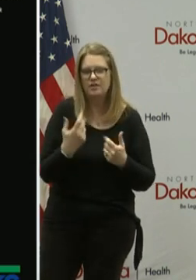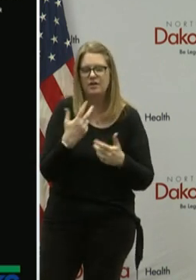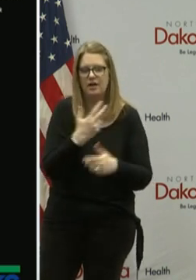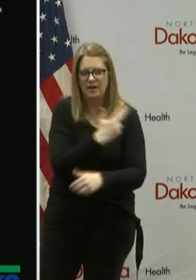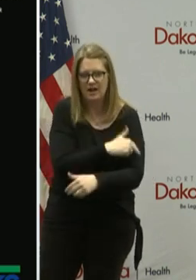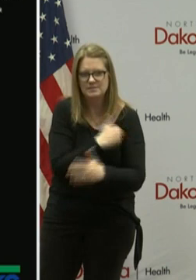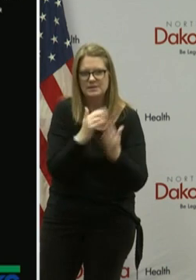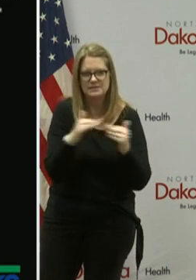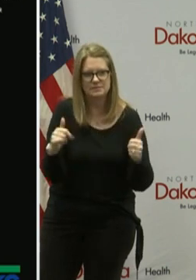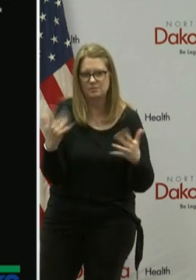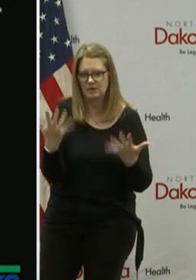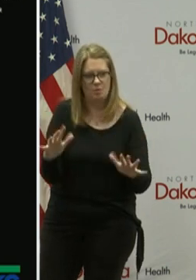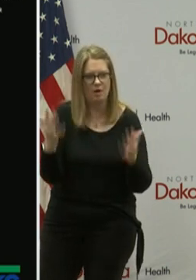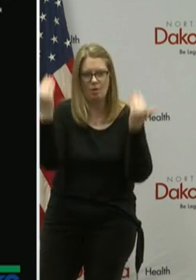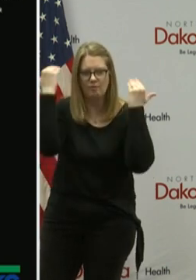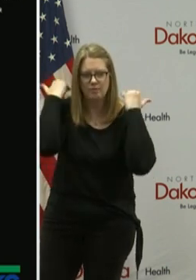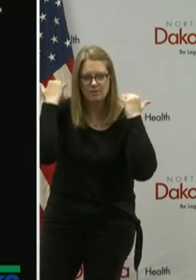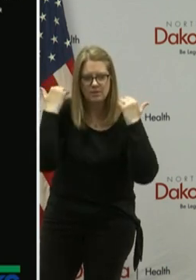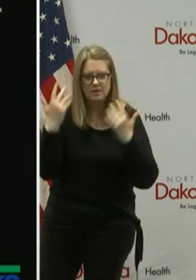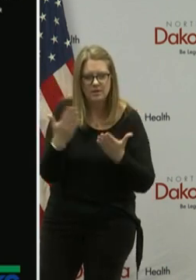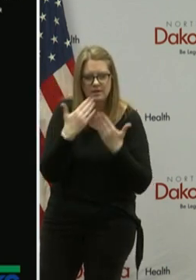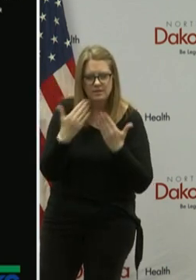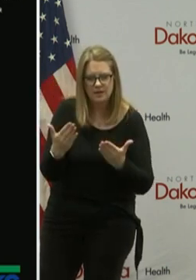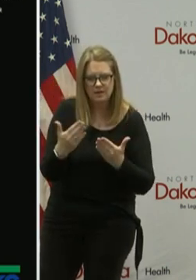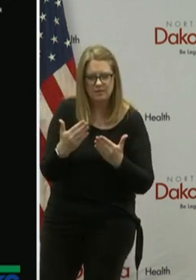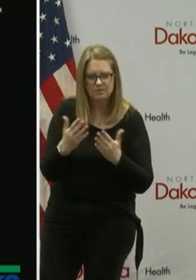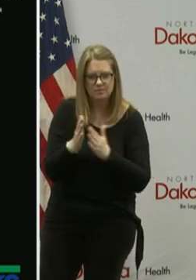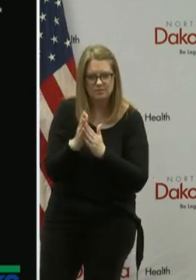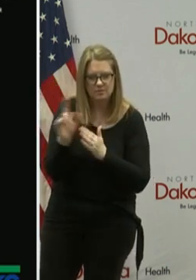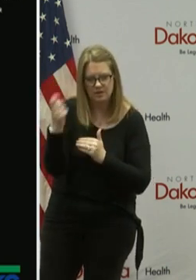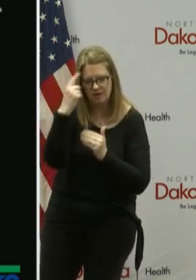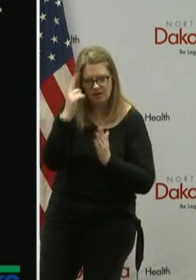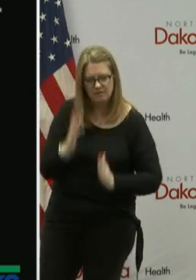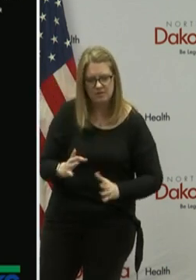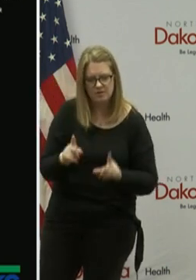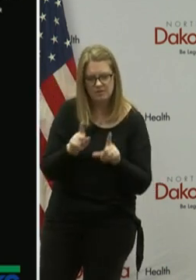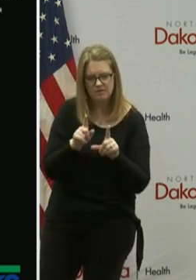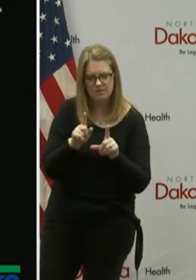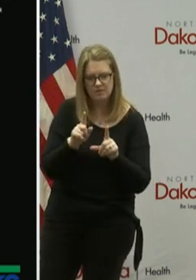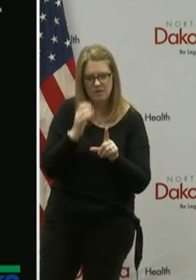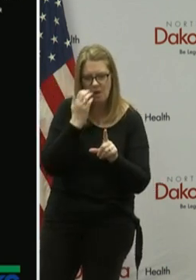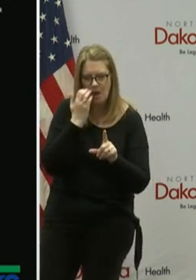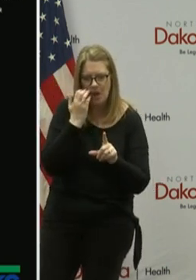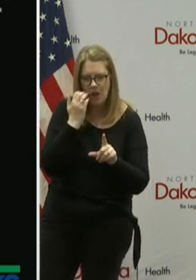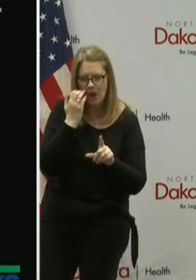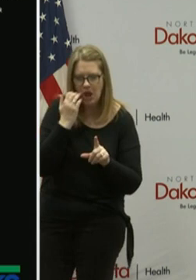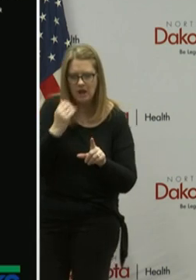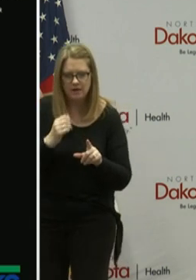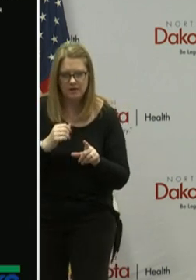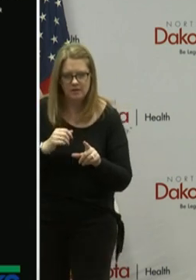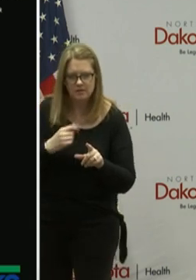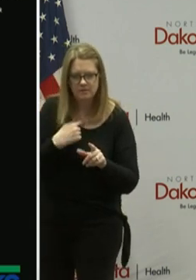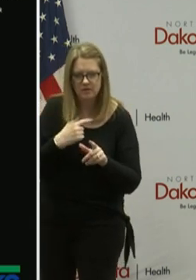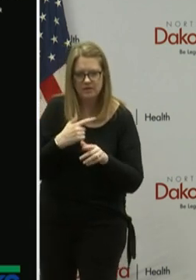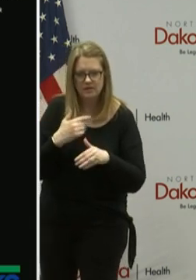gratitude goes to you, Governor Bergen, for the forward thinking and the piloting of these mass testing events, like the one conducted in Slope County. The state and the rapid